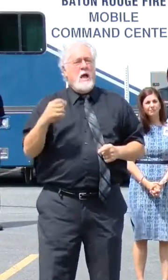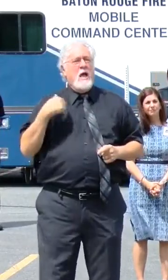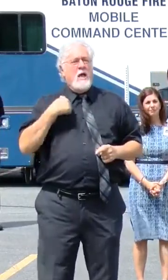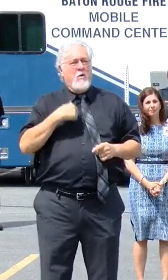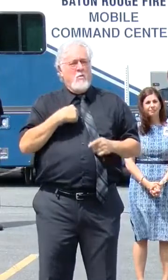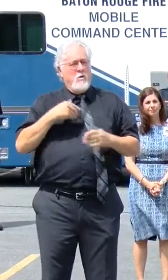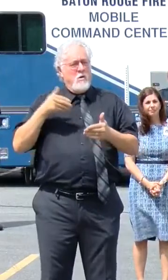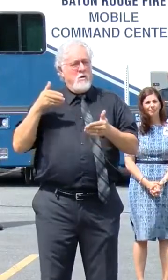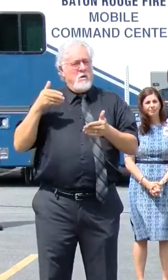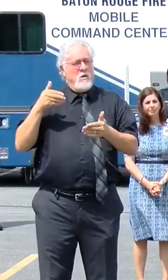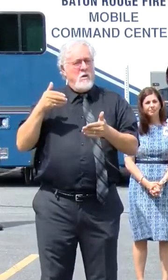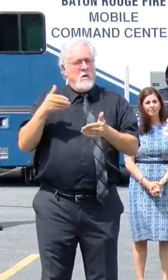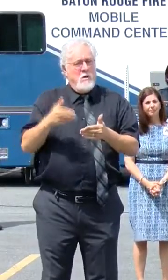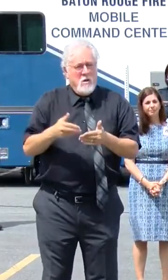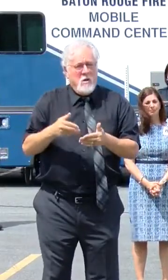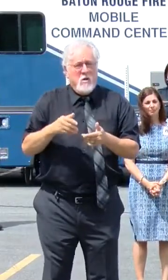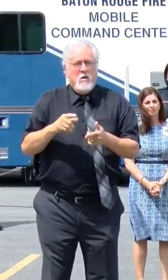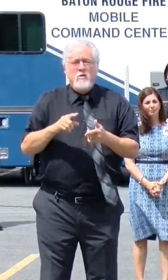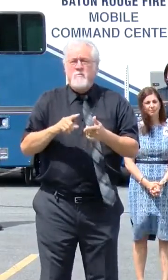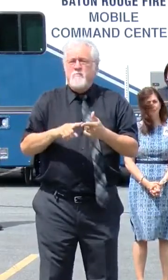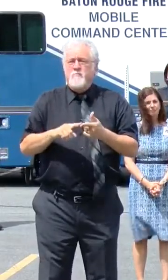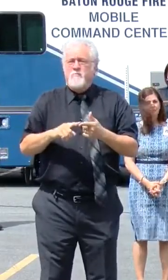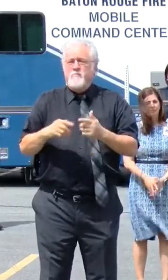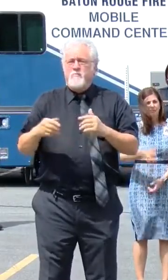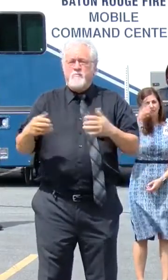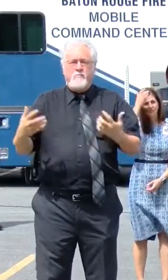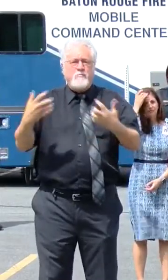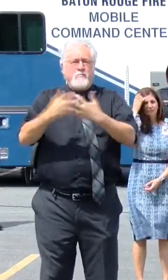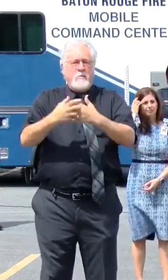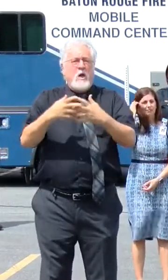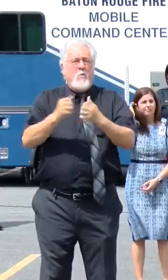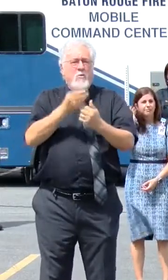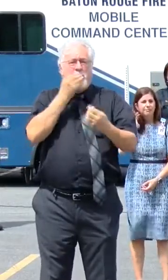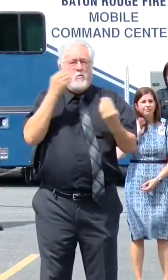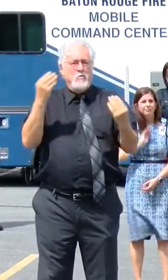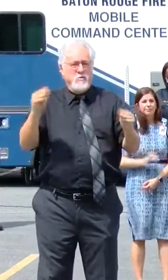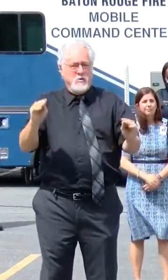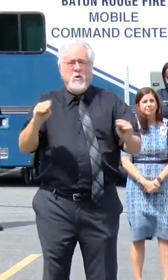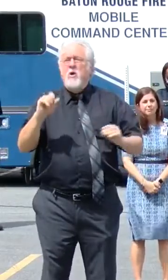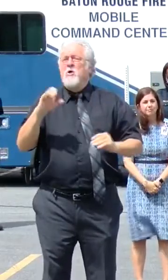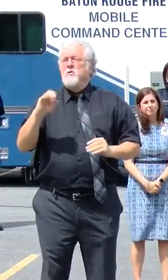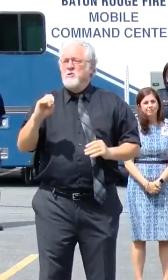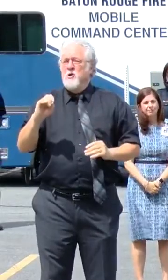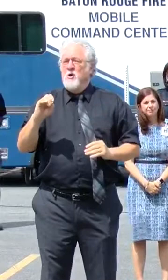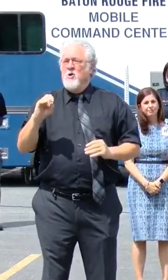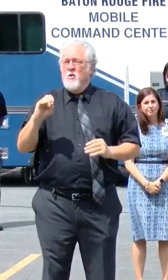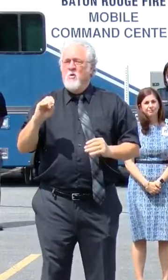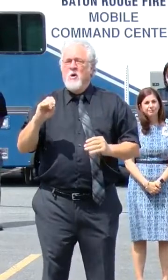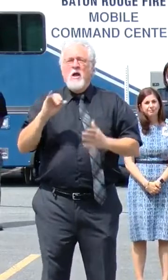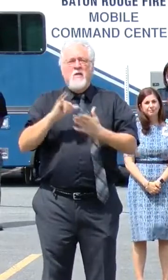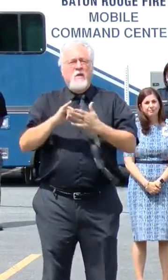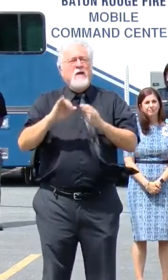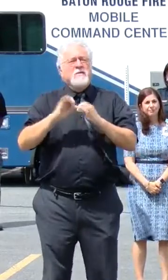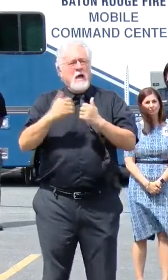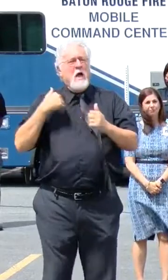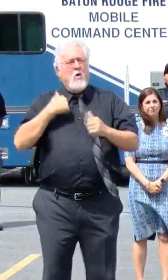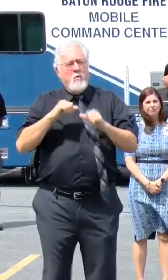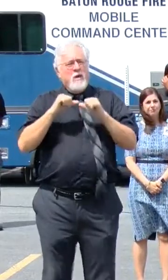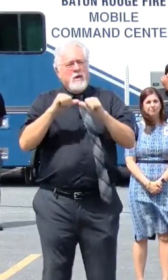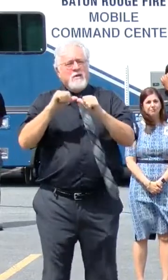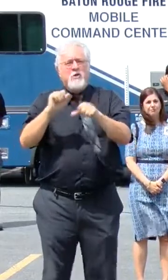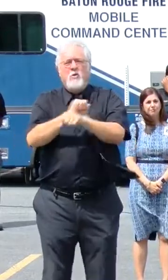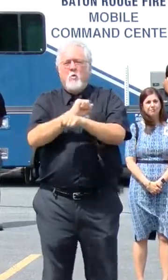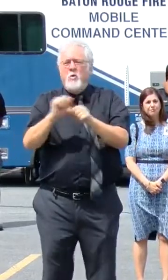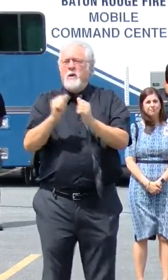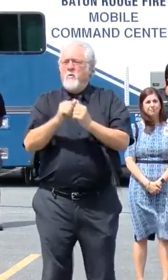on the brink of emerging with a grocery store. So these are examples of how we continue working with